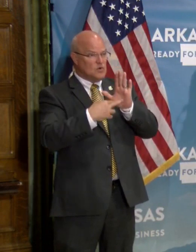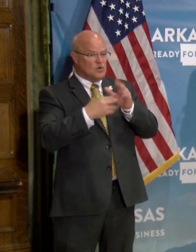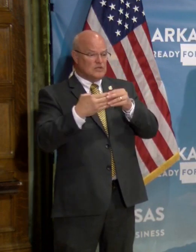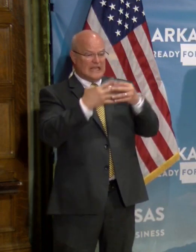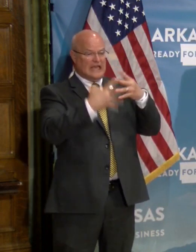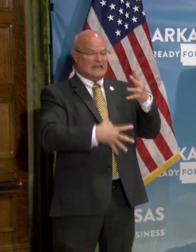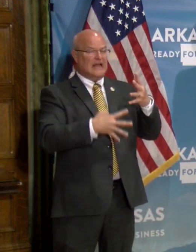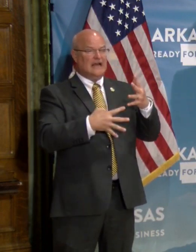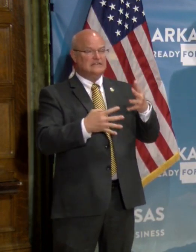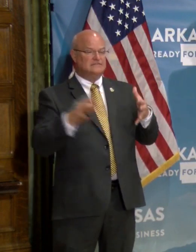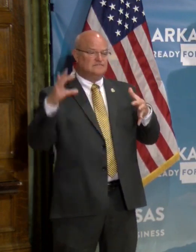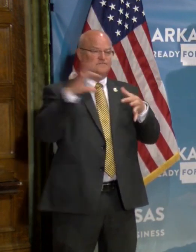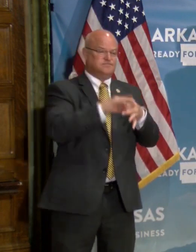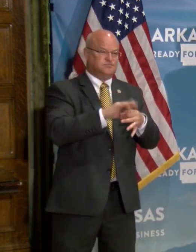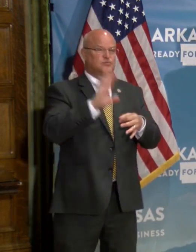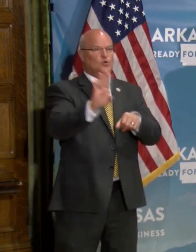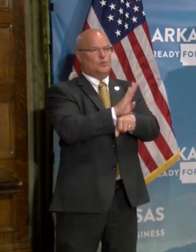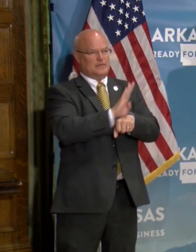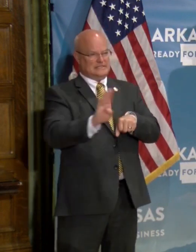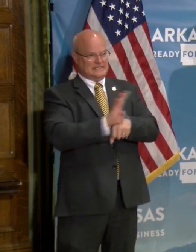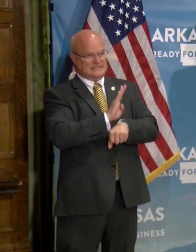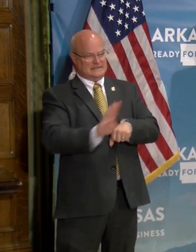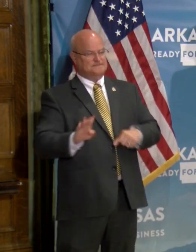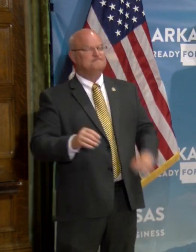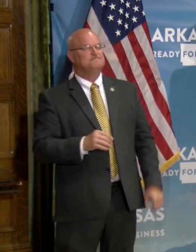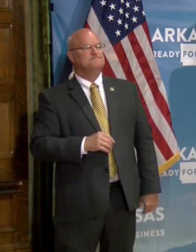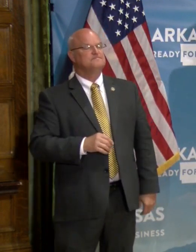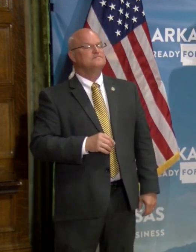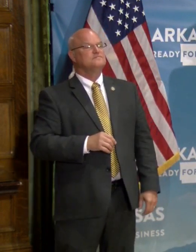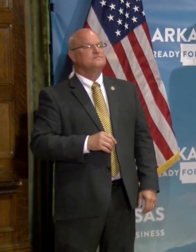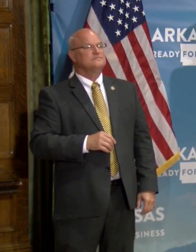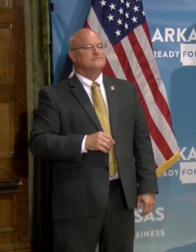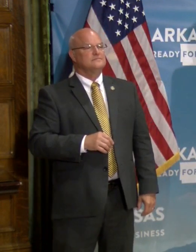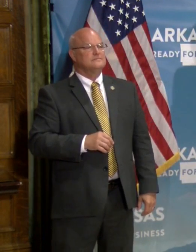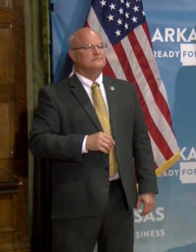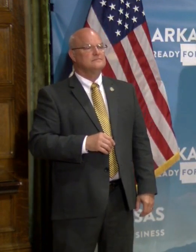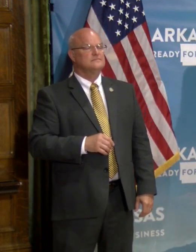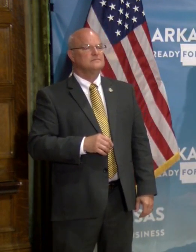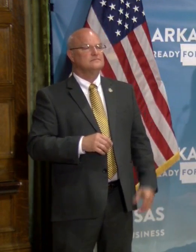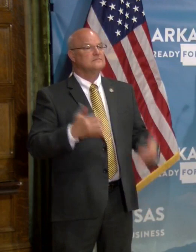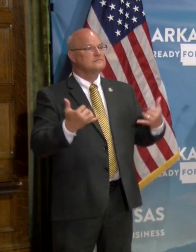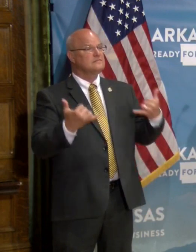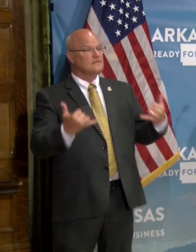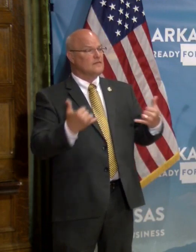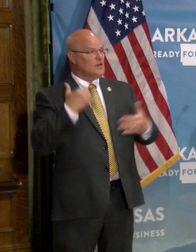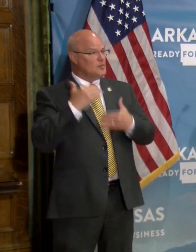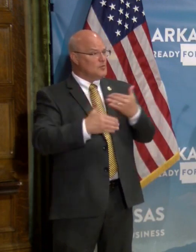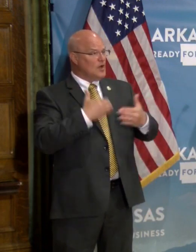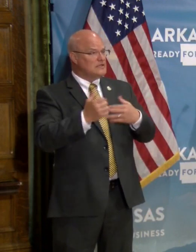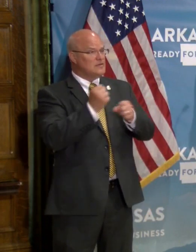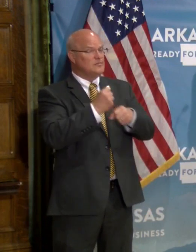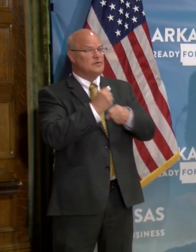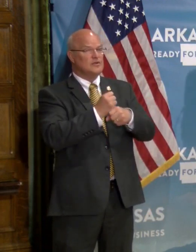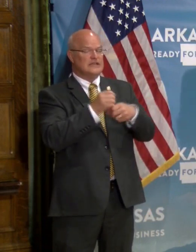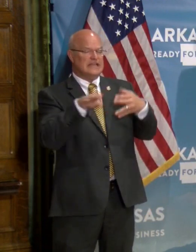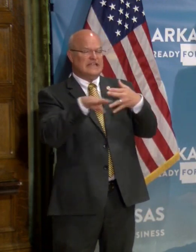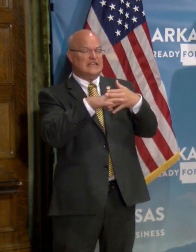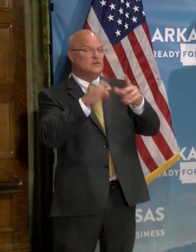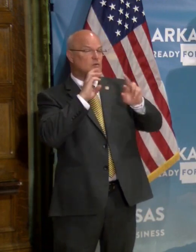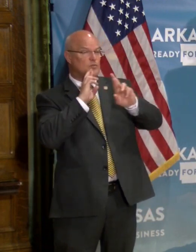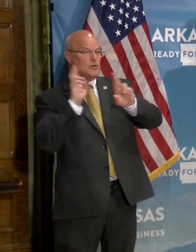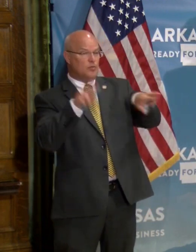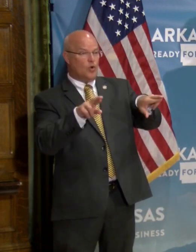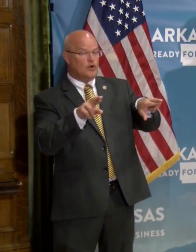that might be relevant to your business or activities. Um, we are in the process of producing an interim report